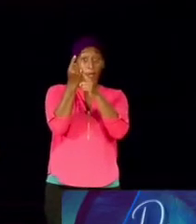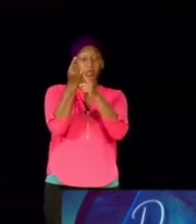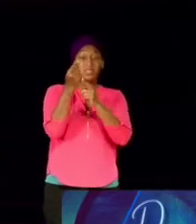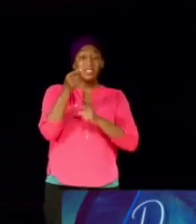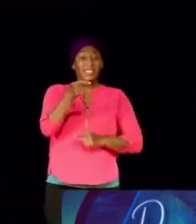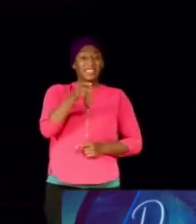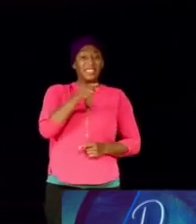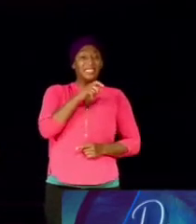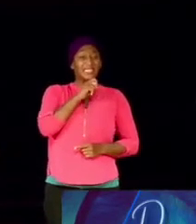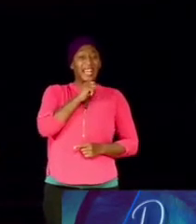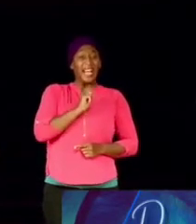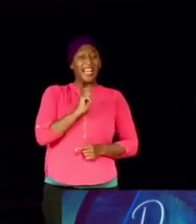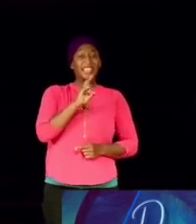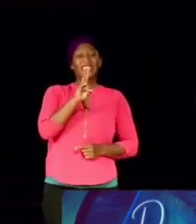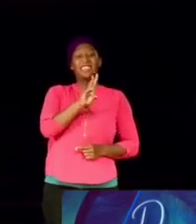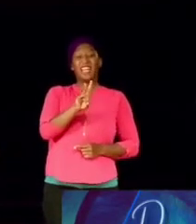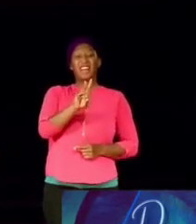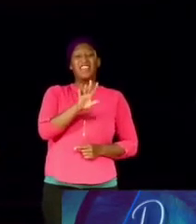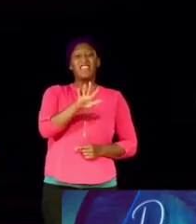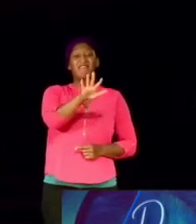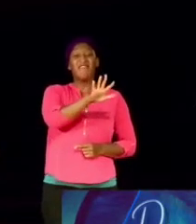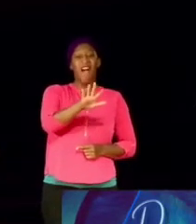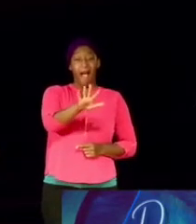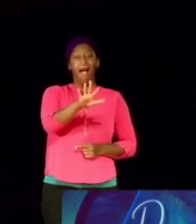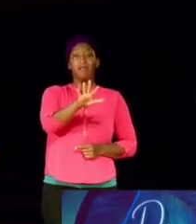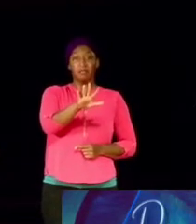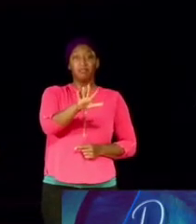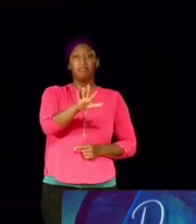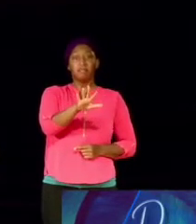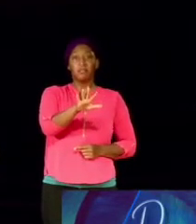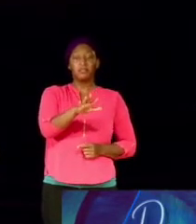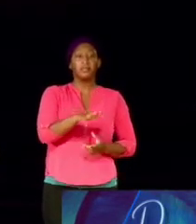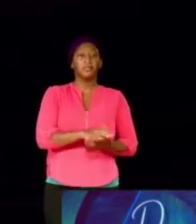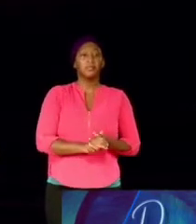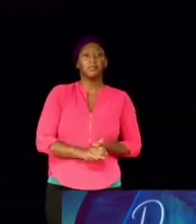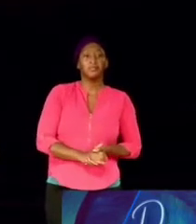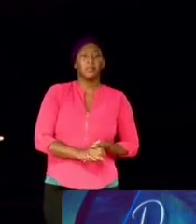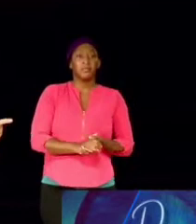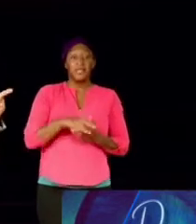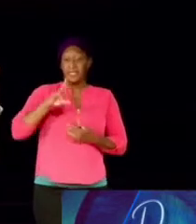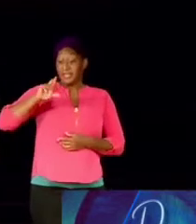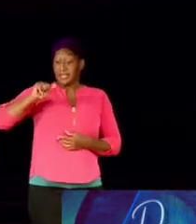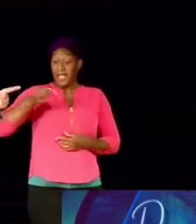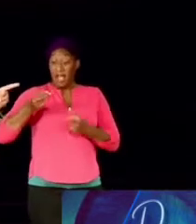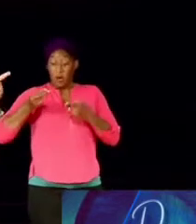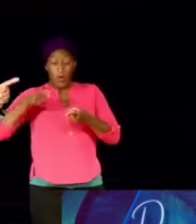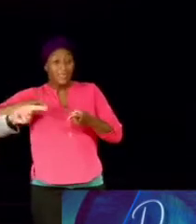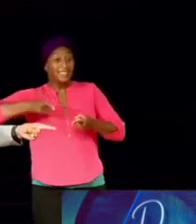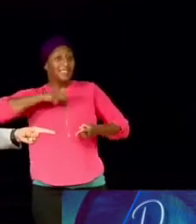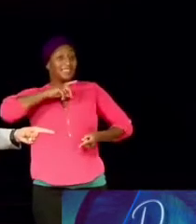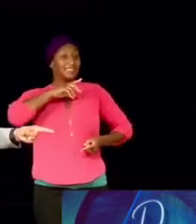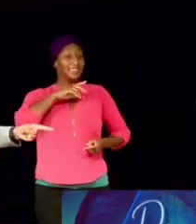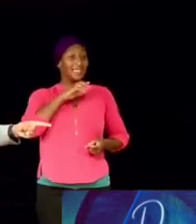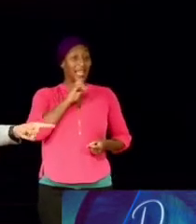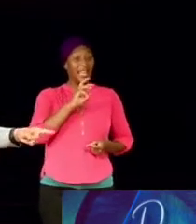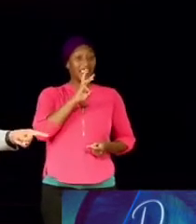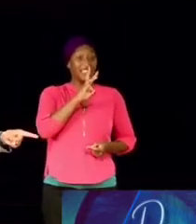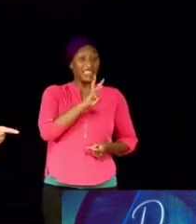75 years old. Sarah is 65